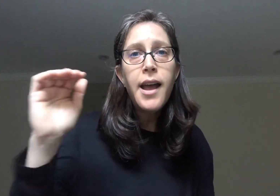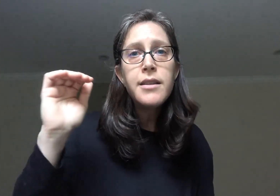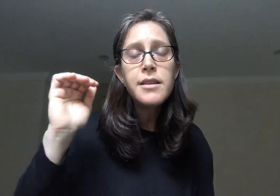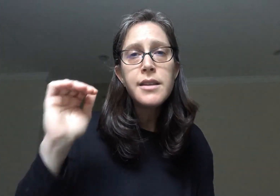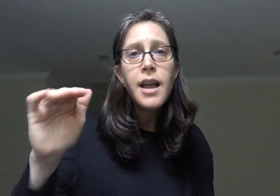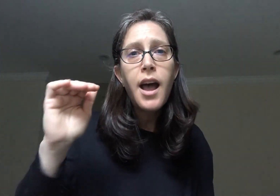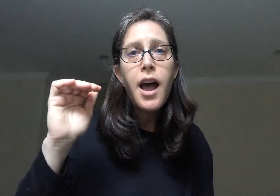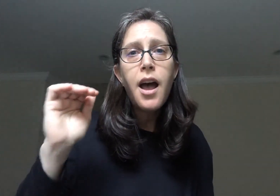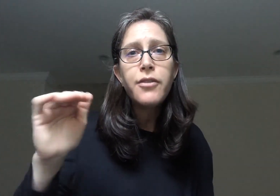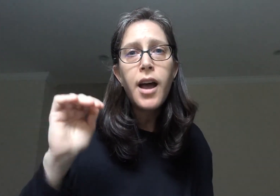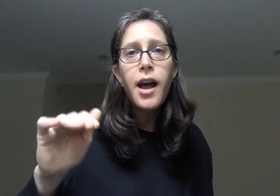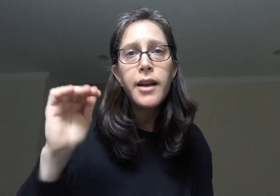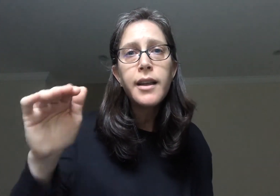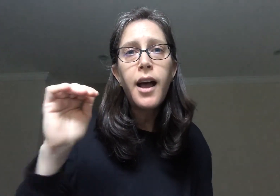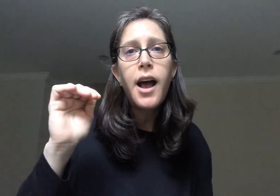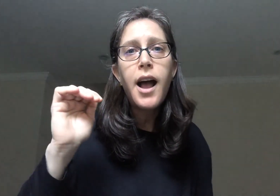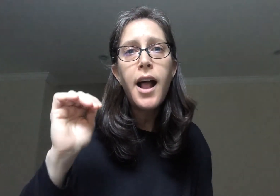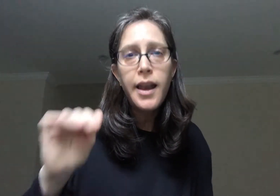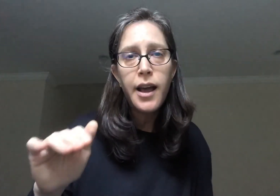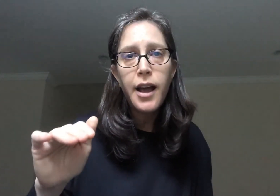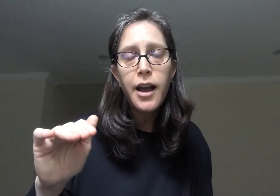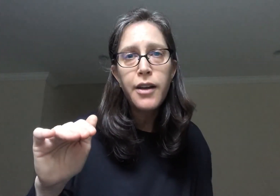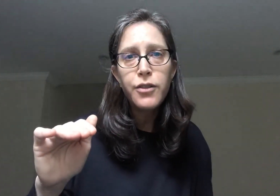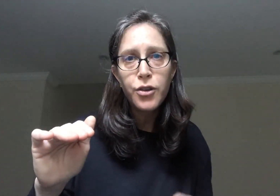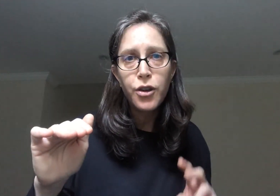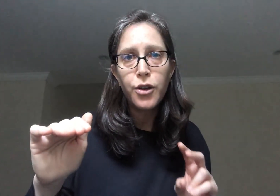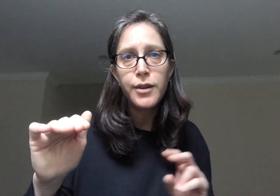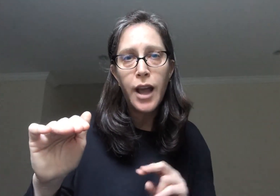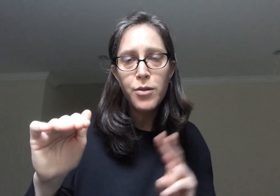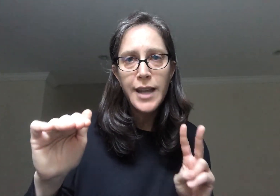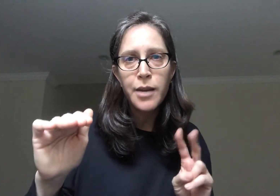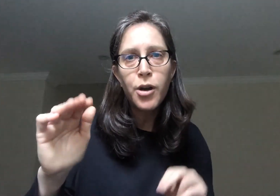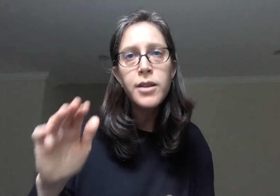Eretz. Zavat. Chalav. Good. Now second part.